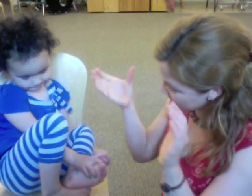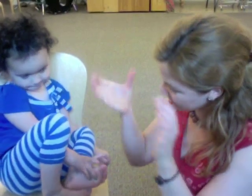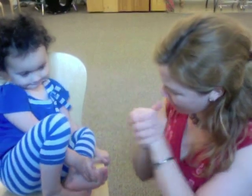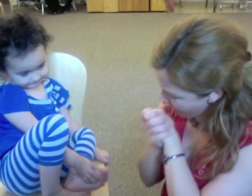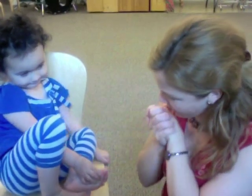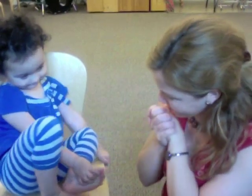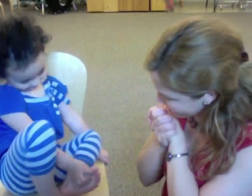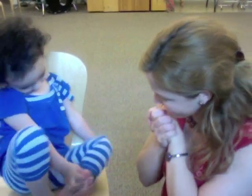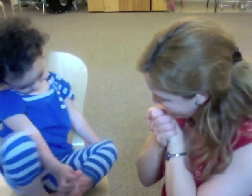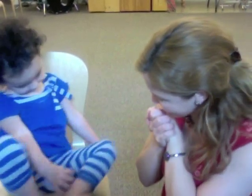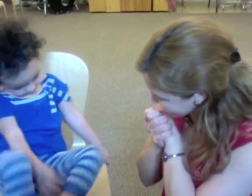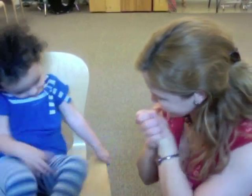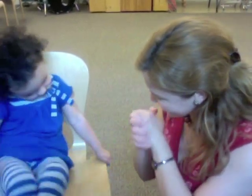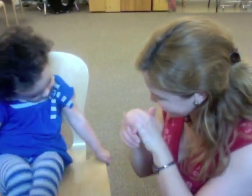caught that mosquito.